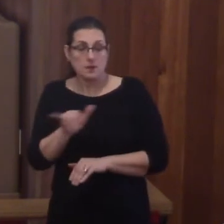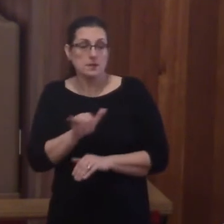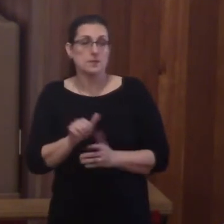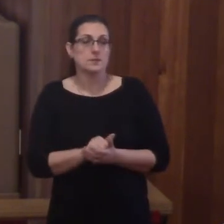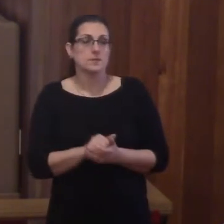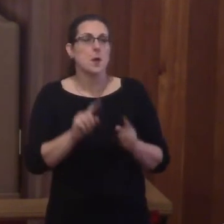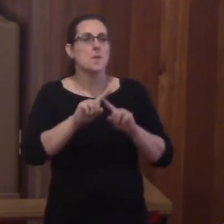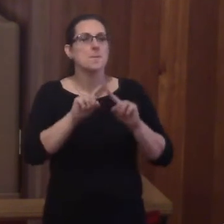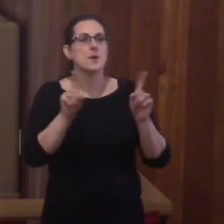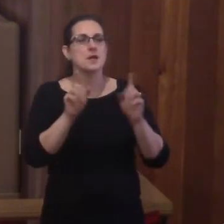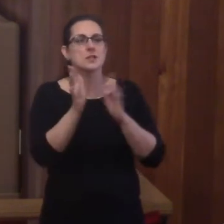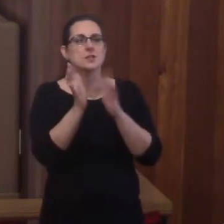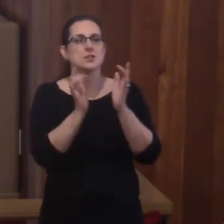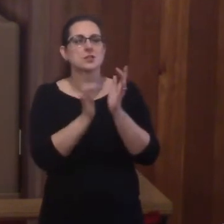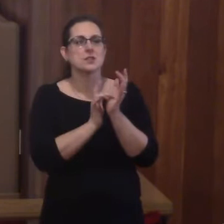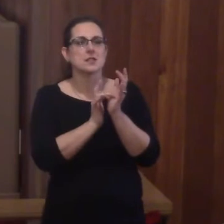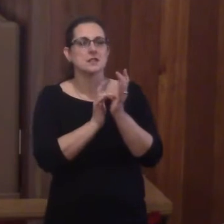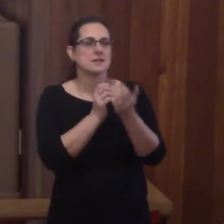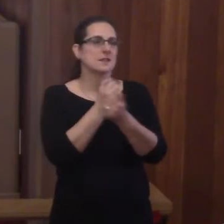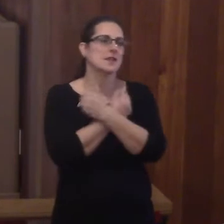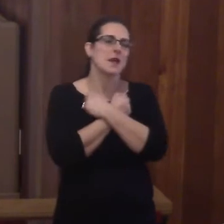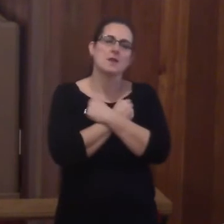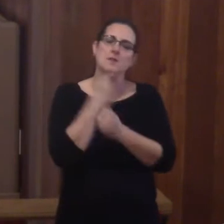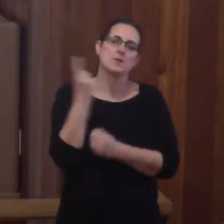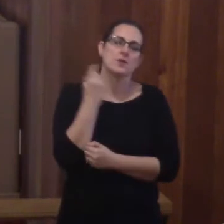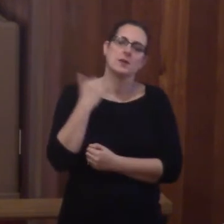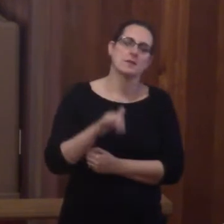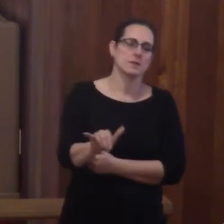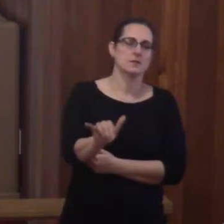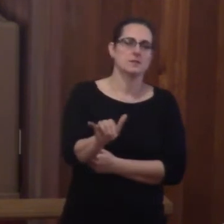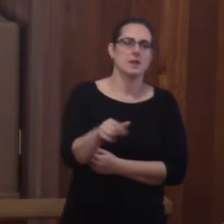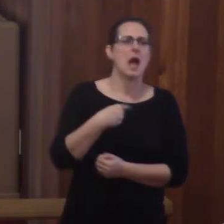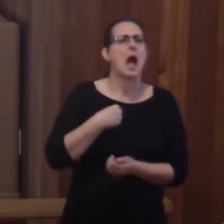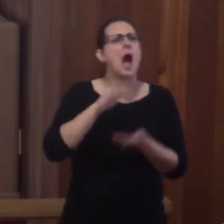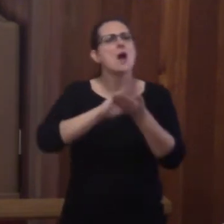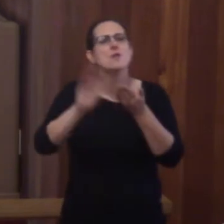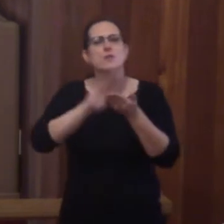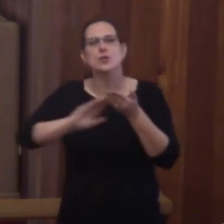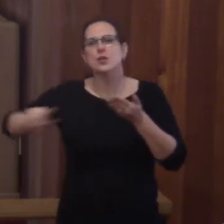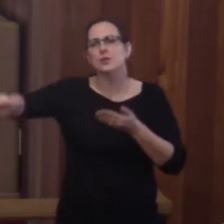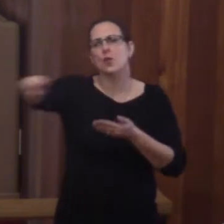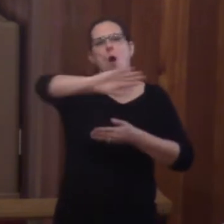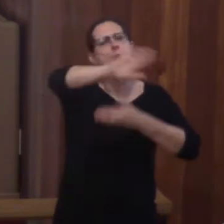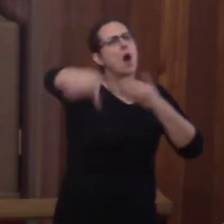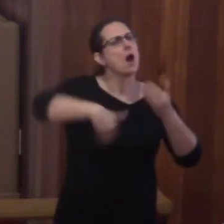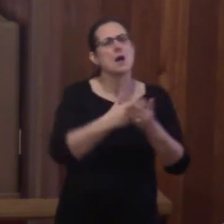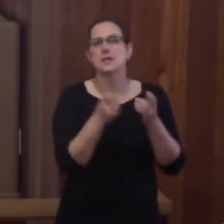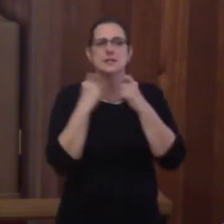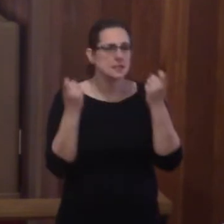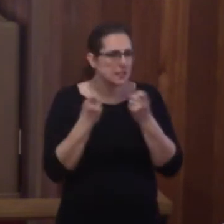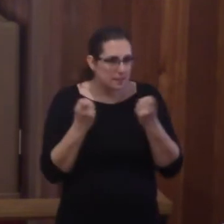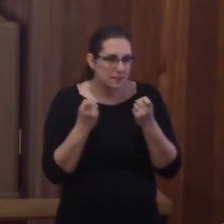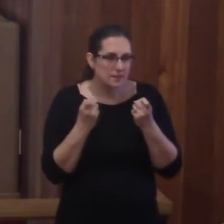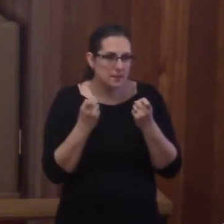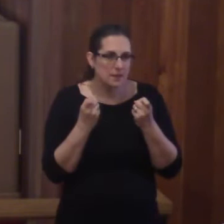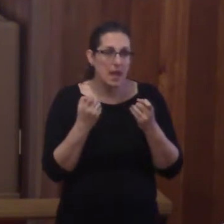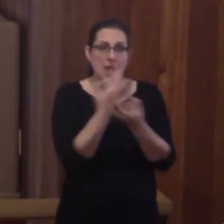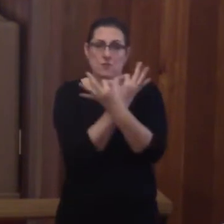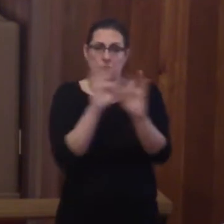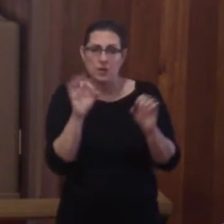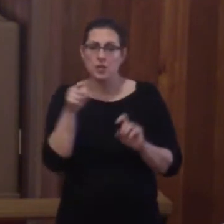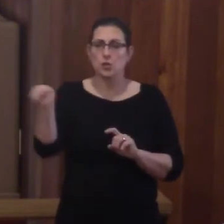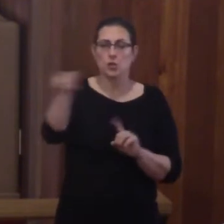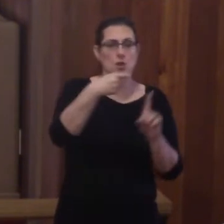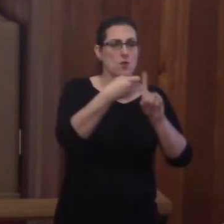But Jesus' love never dies. So I forgive you all of your sin, and release you